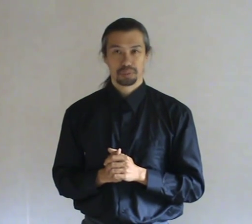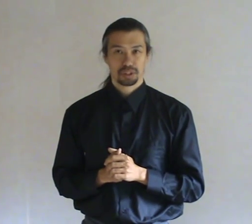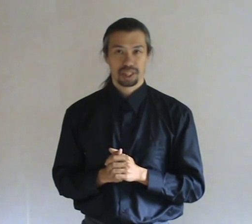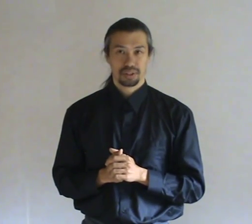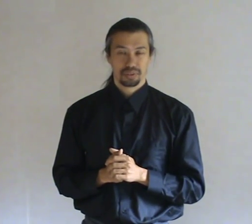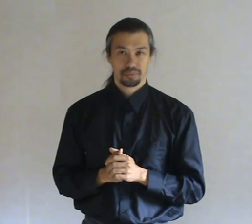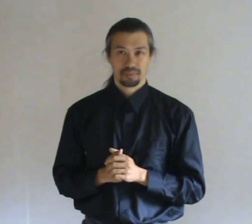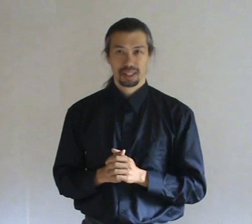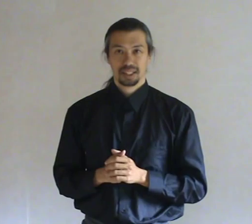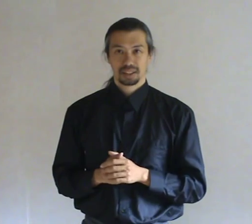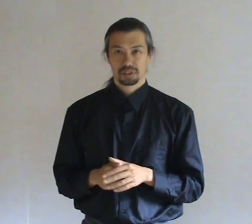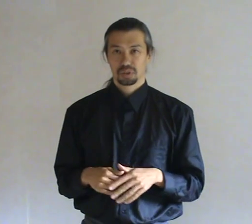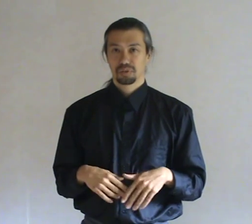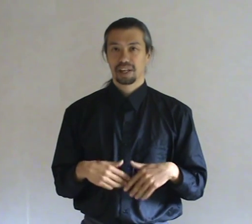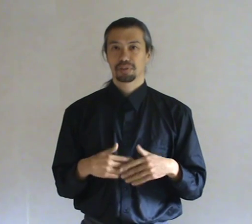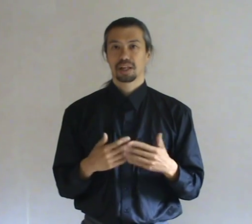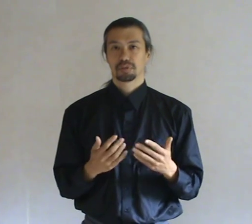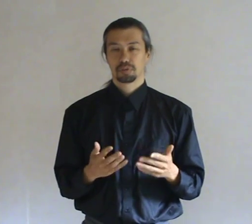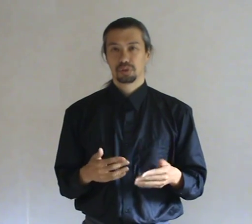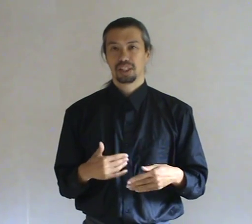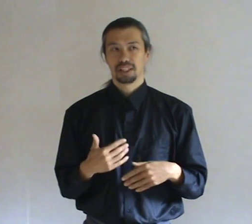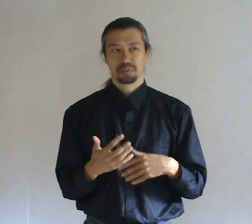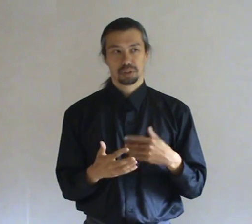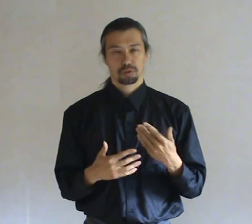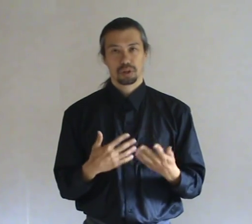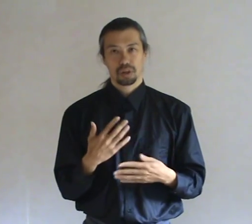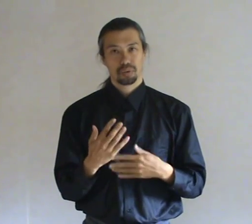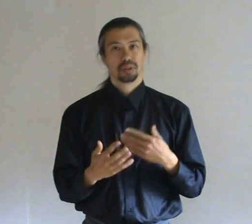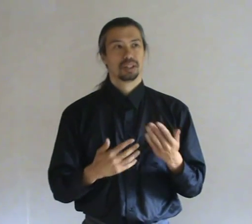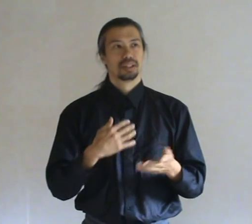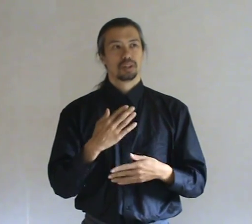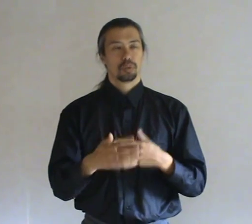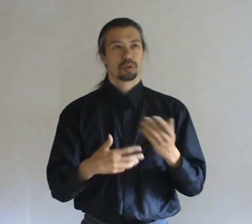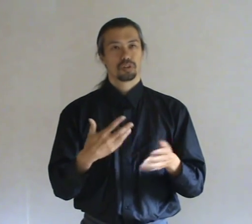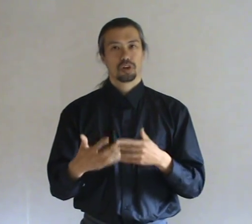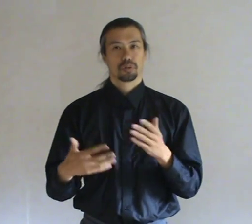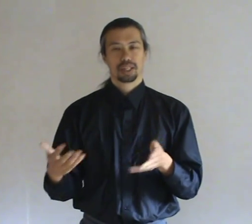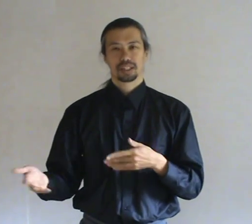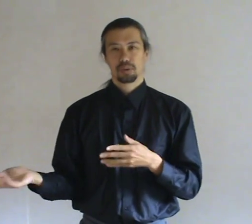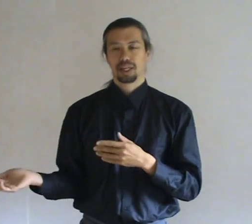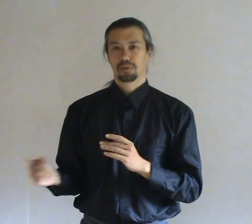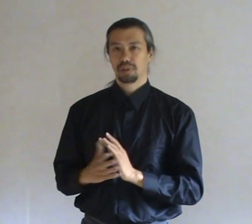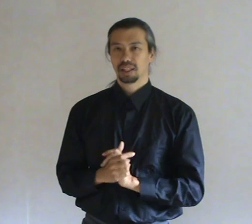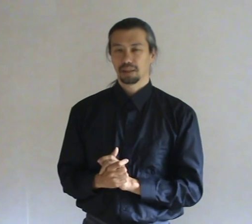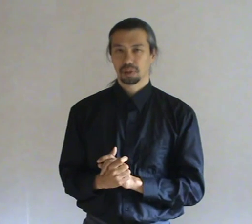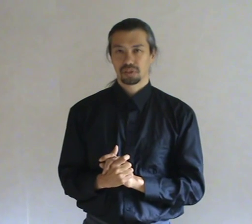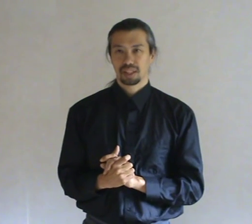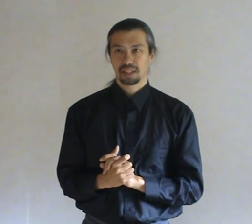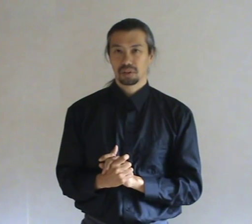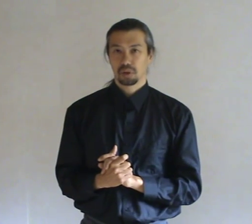betray you. It is good if you have a kind of a routine. Which you follow almost automatically without thinking. Because then they don't know